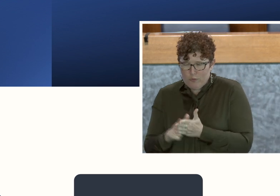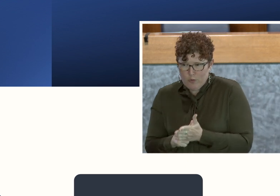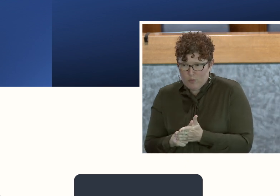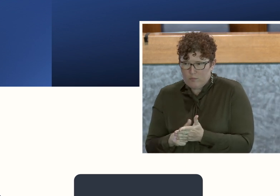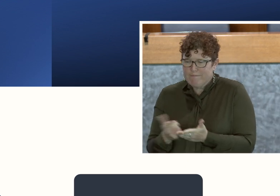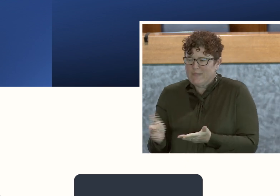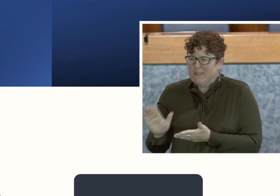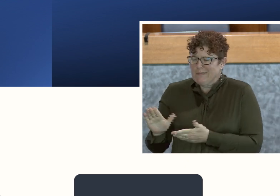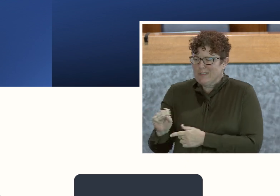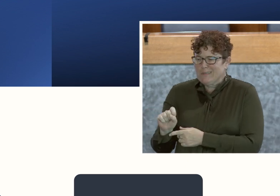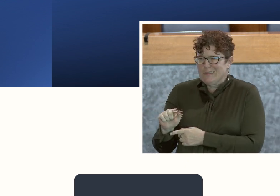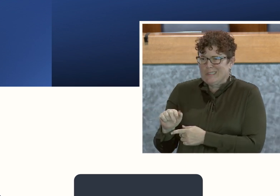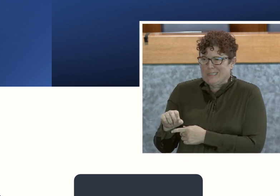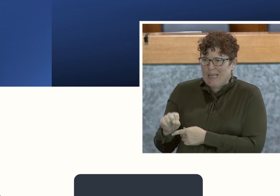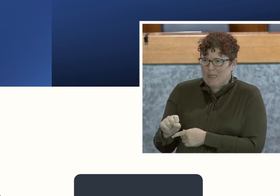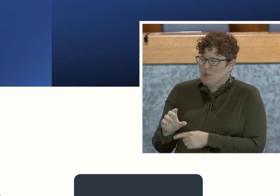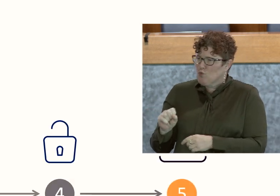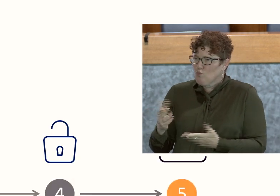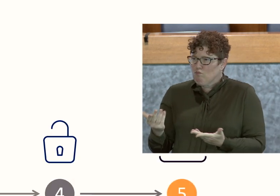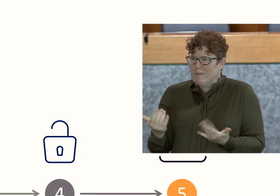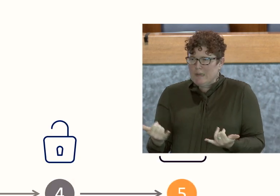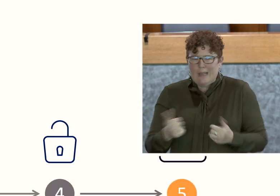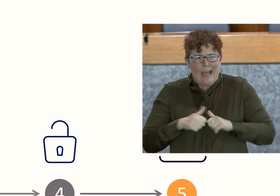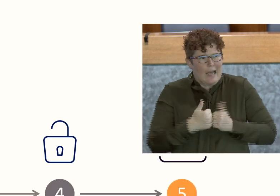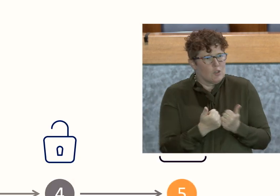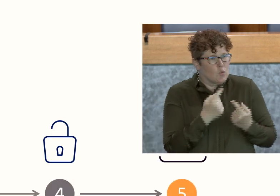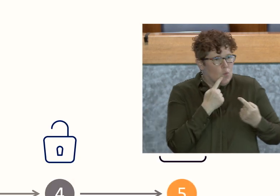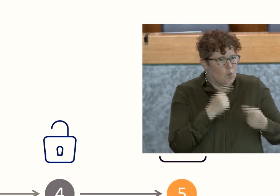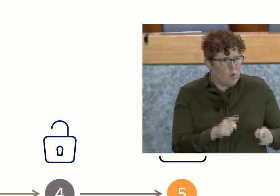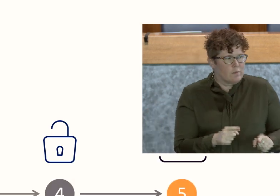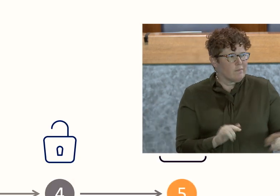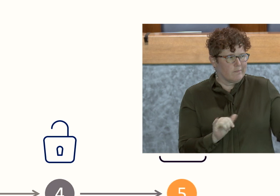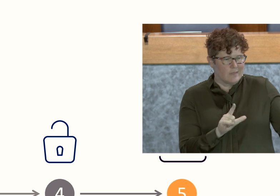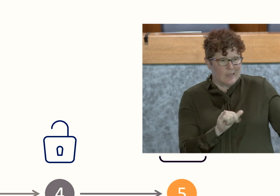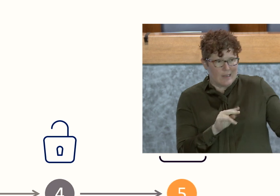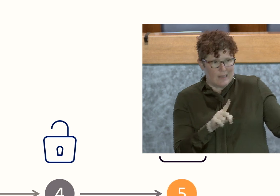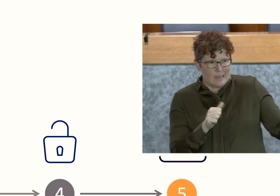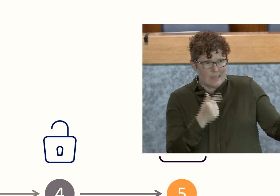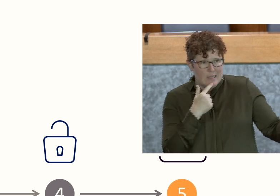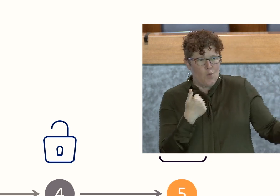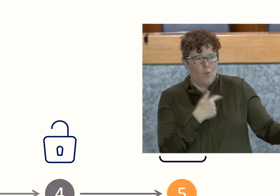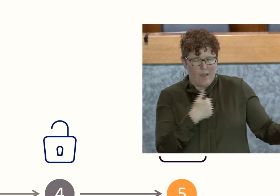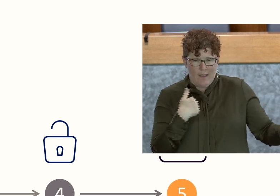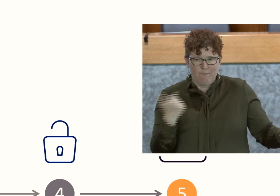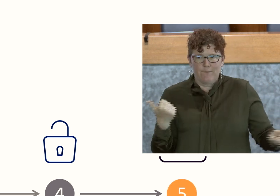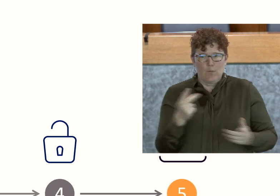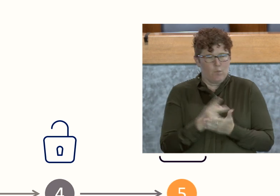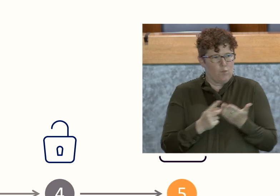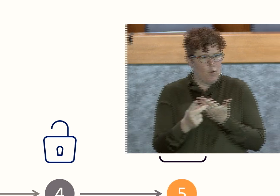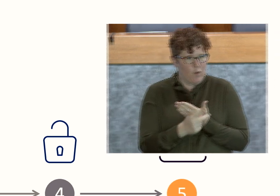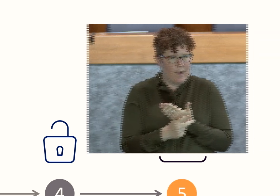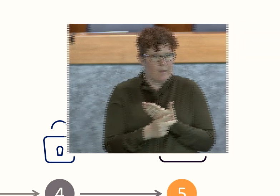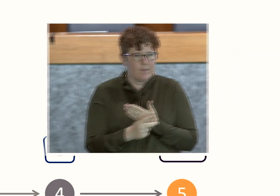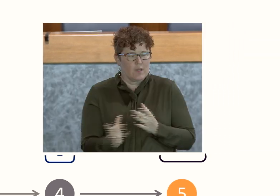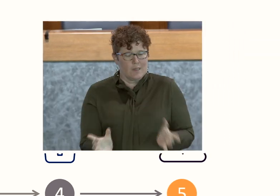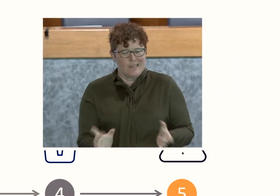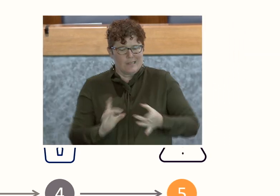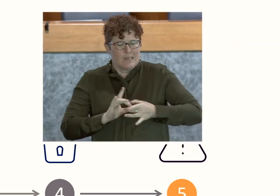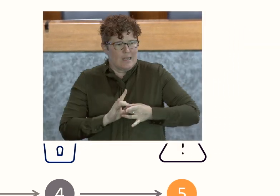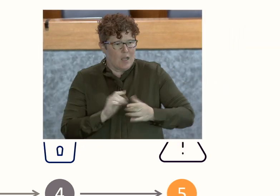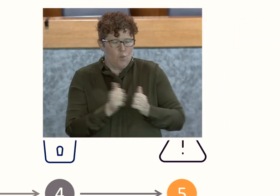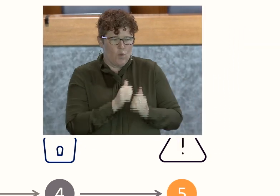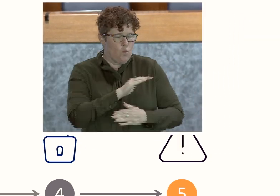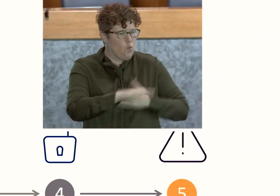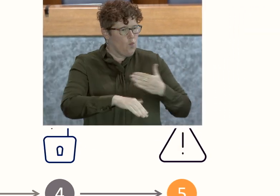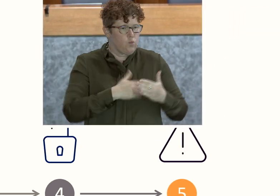information as well. So how does it work? As Linda mentioned, we have an interface device connection with every